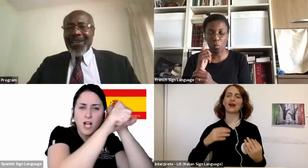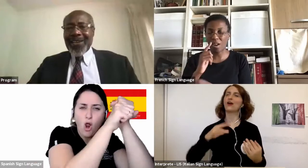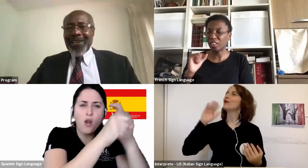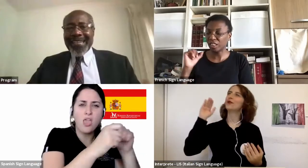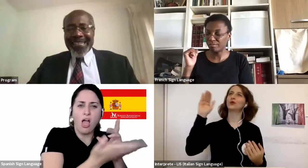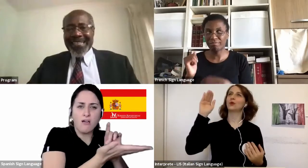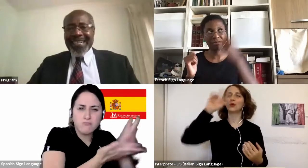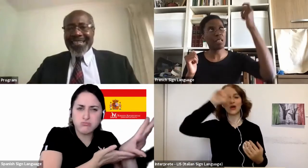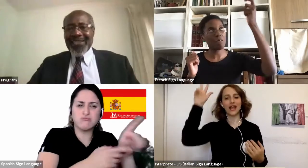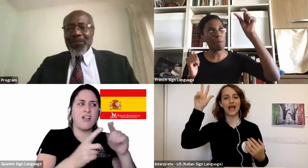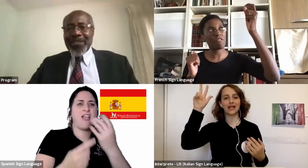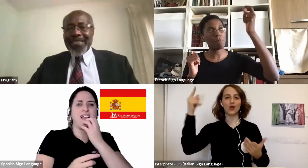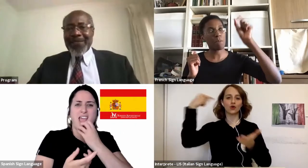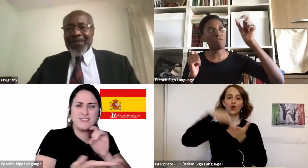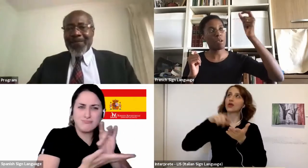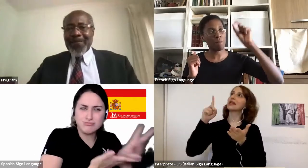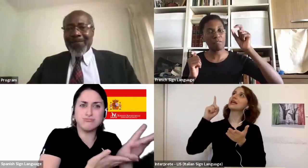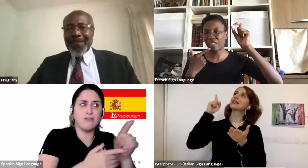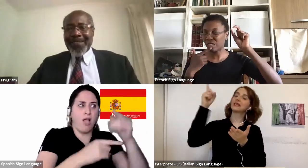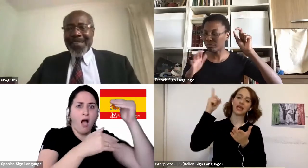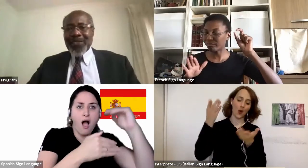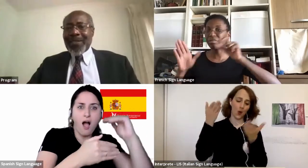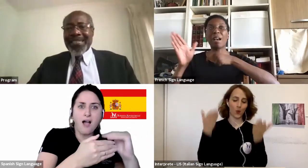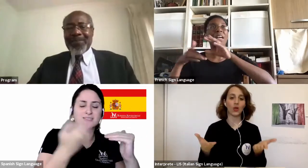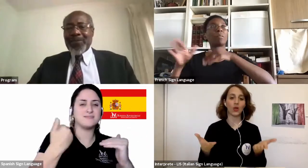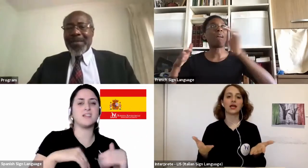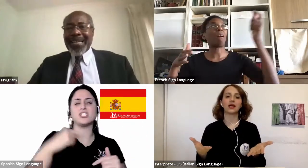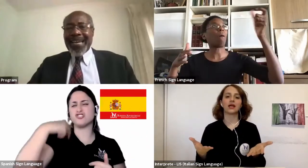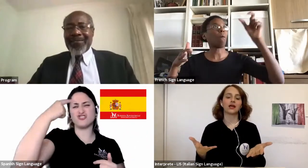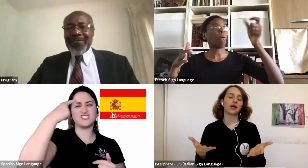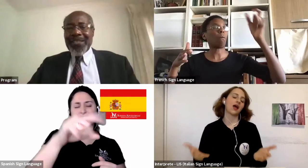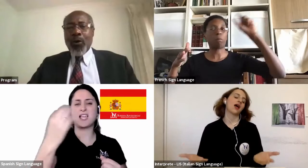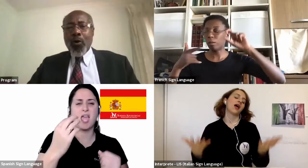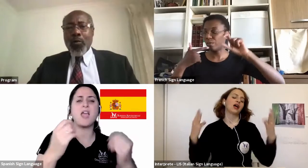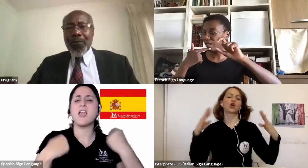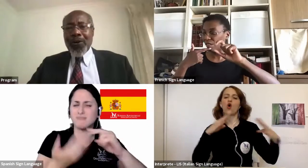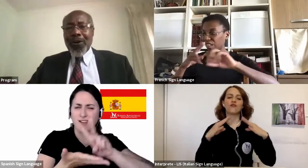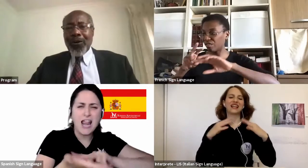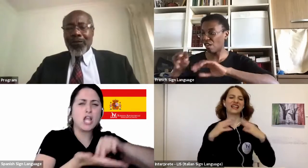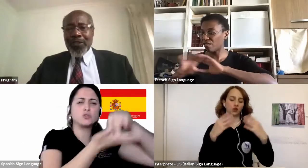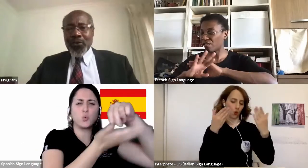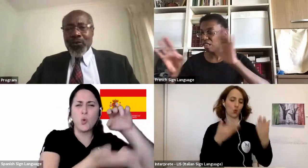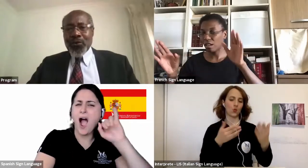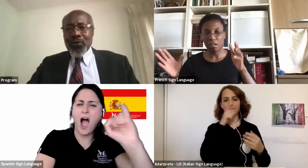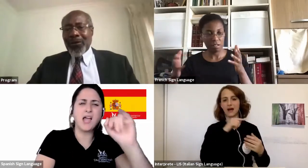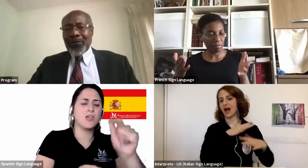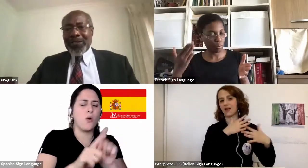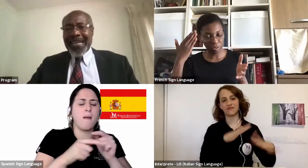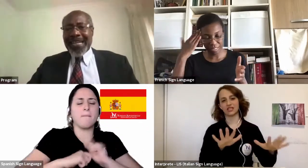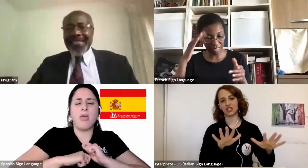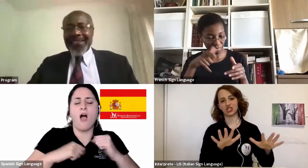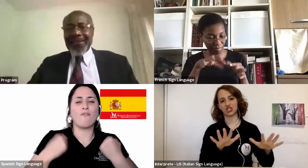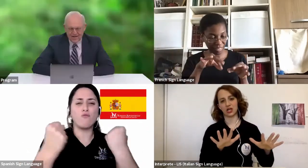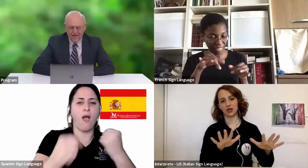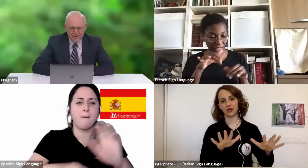day there will be a resurrection morning. That's what kept me alive. The hope of the soon coming